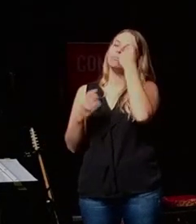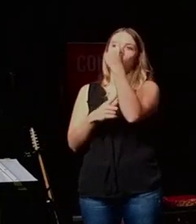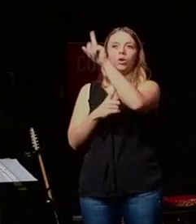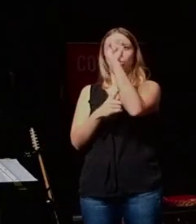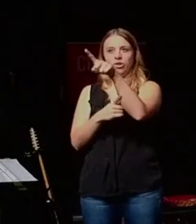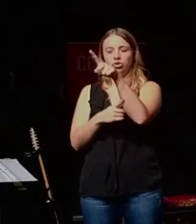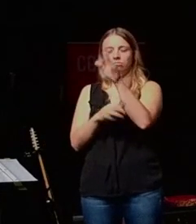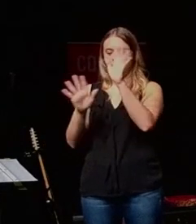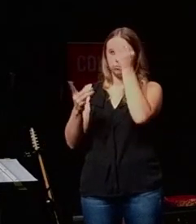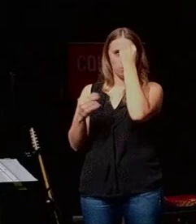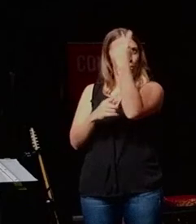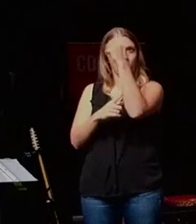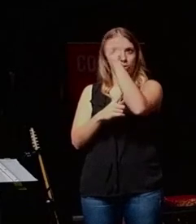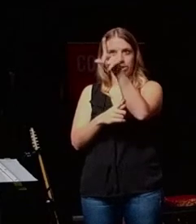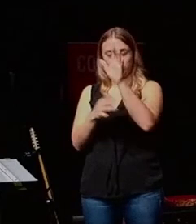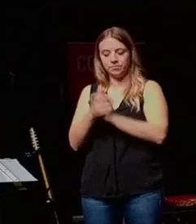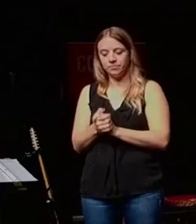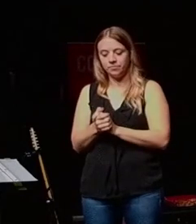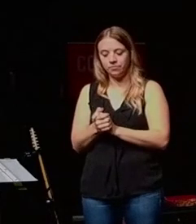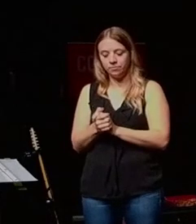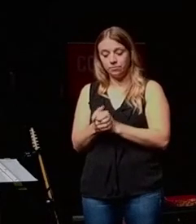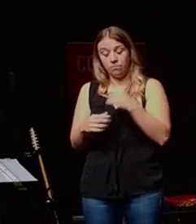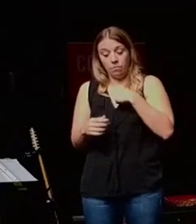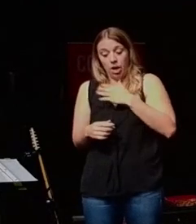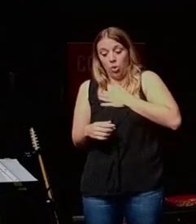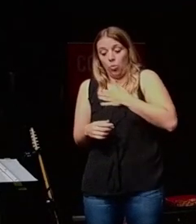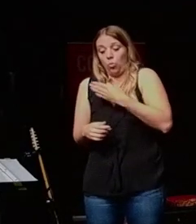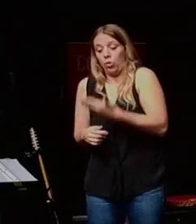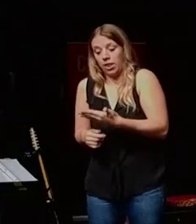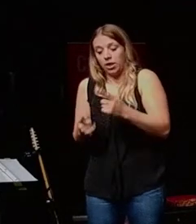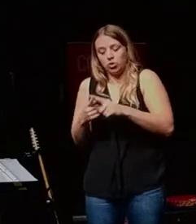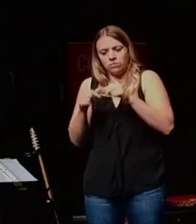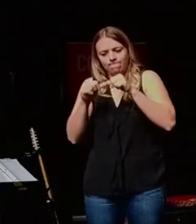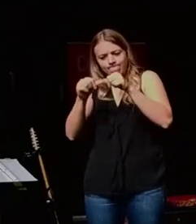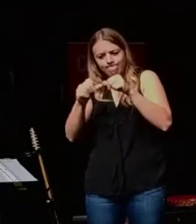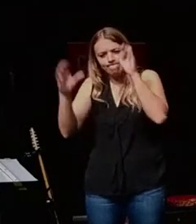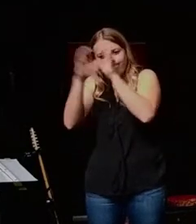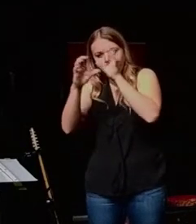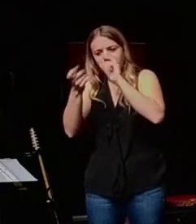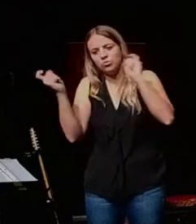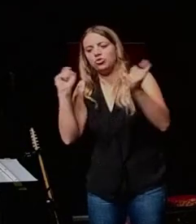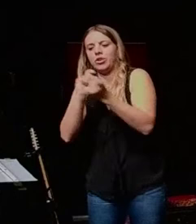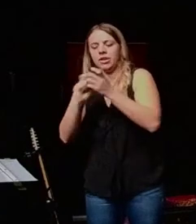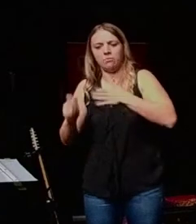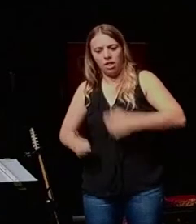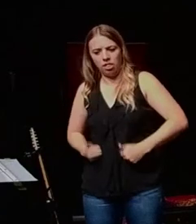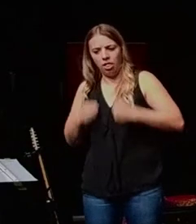question. Can we meditate on one question? Am I willing to engage and actively seek transformative life?